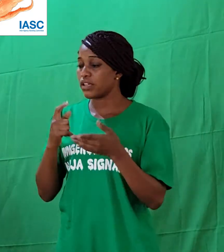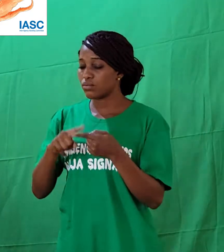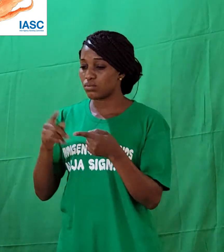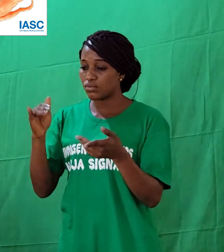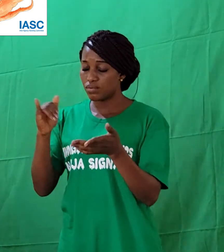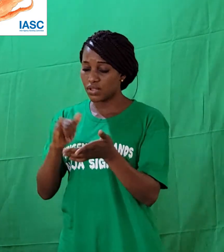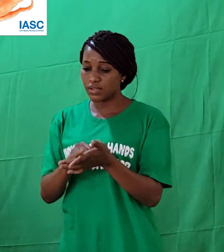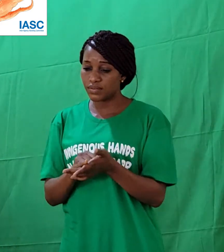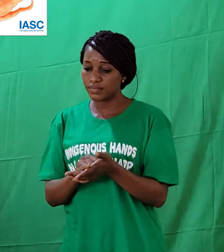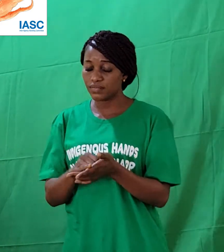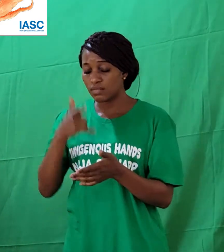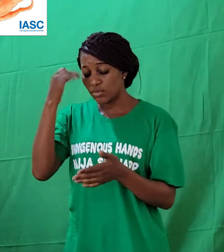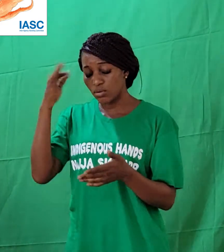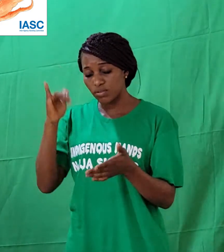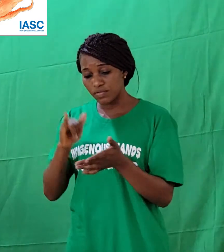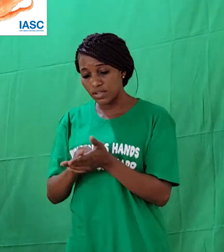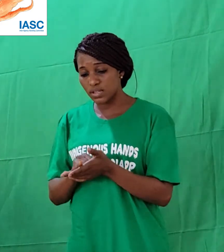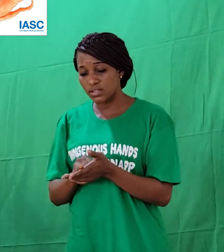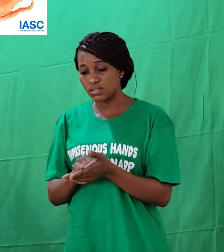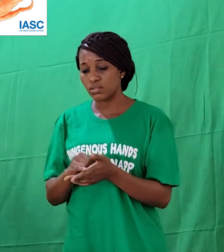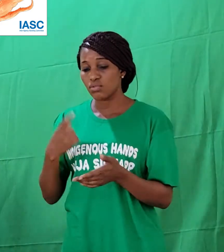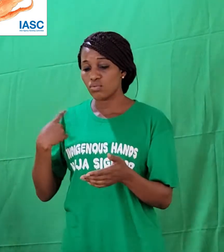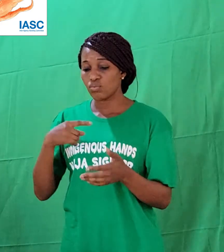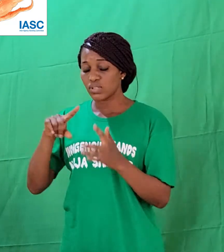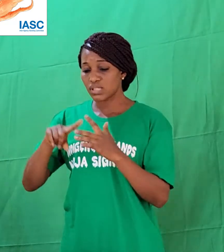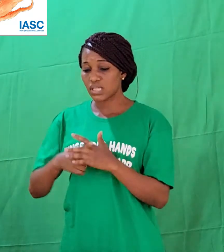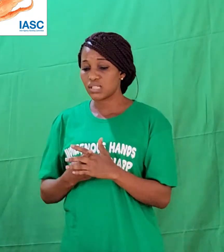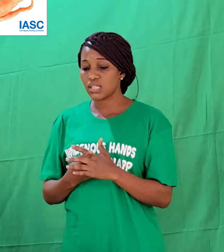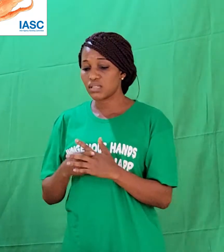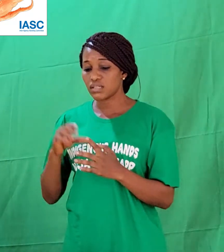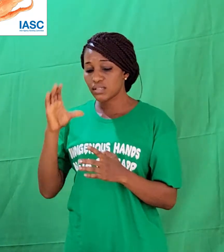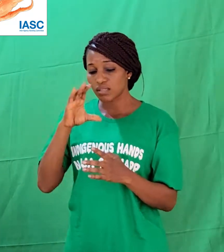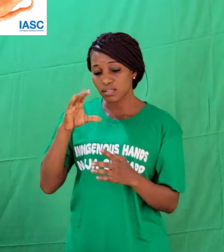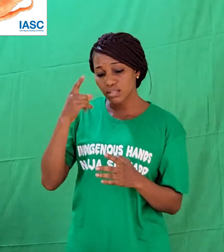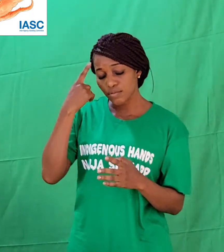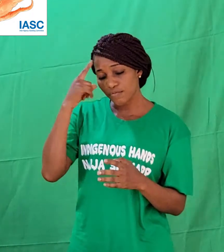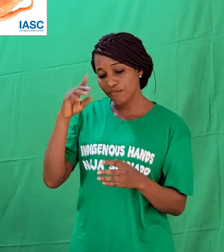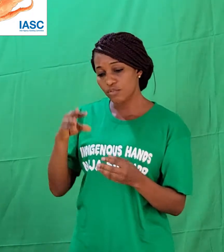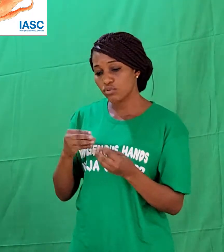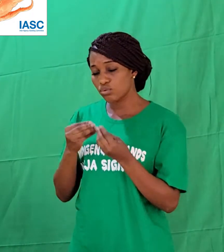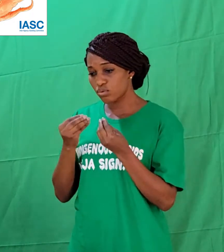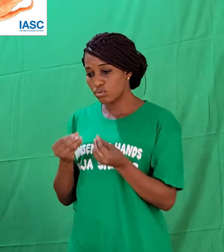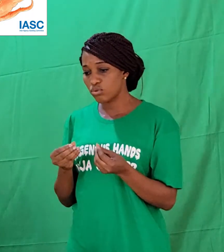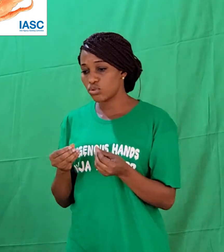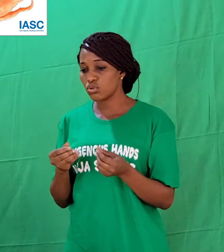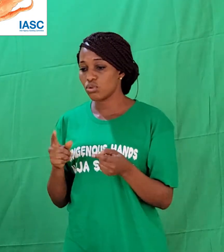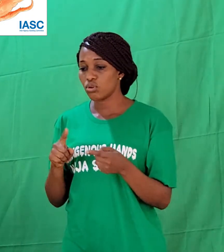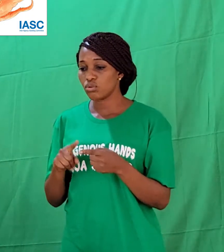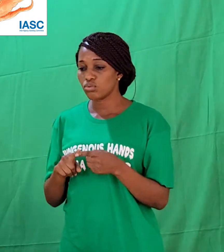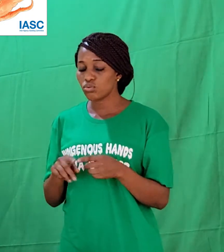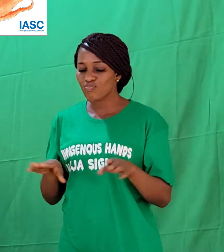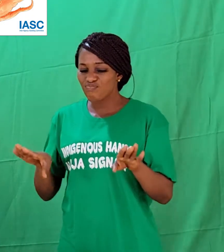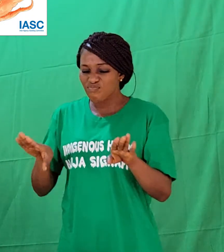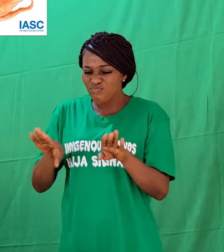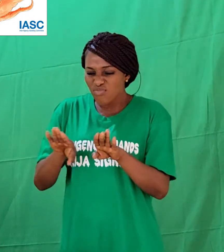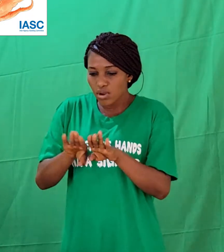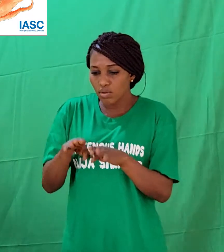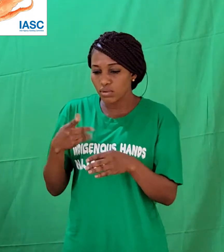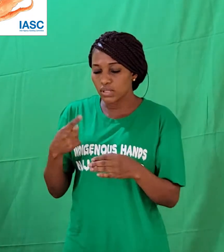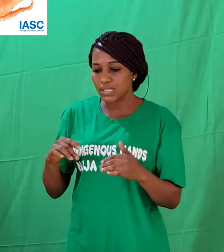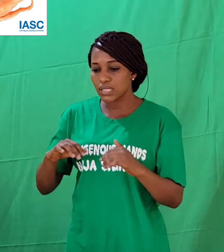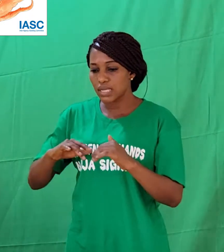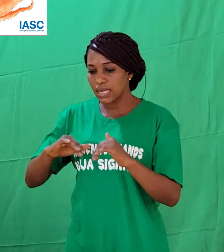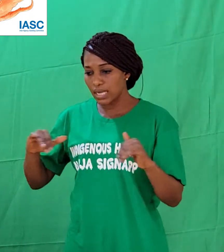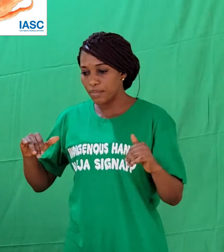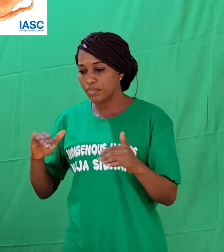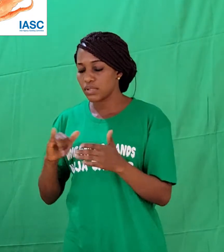seeking solutions to that communication gap that exists between Deaf children born in hearing